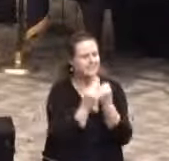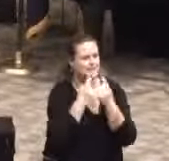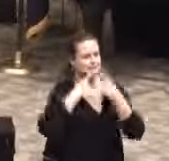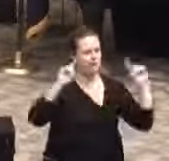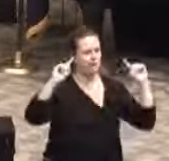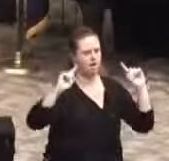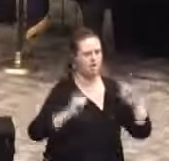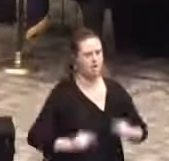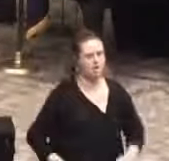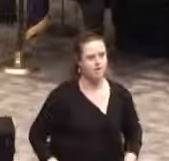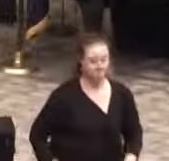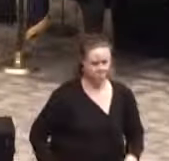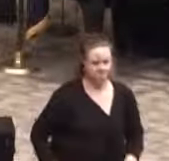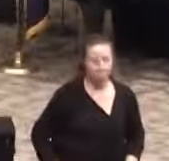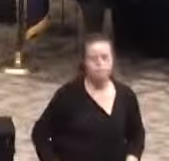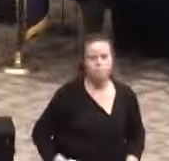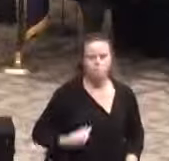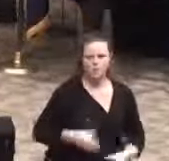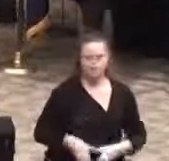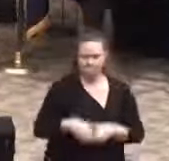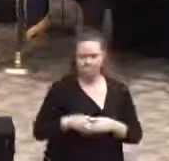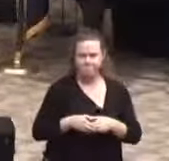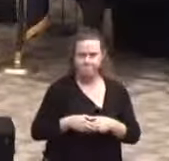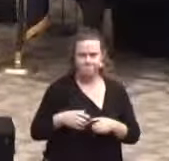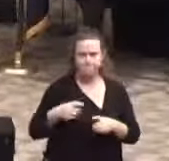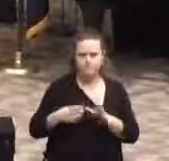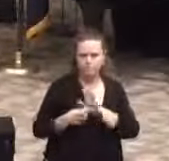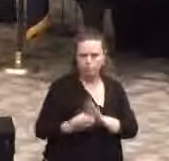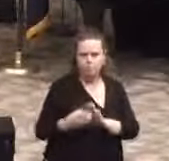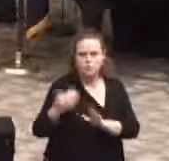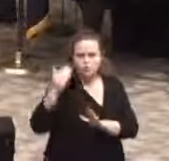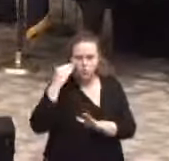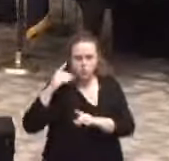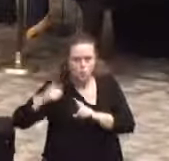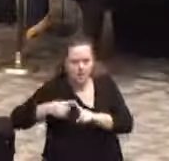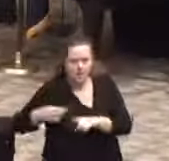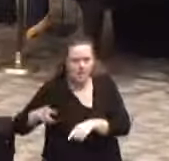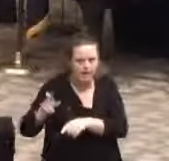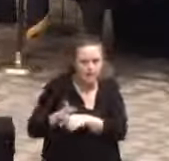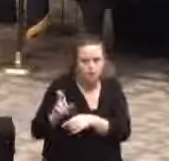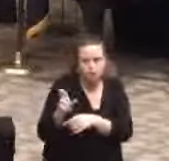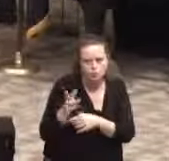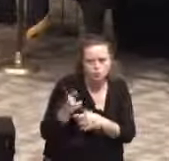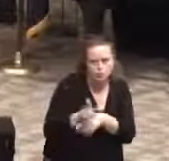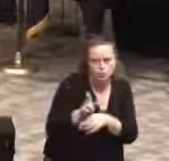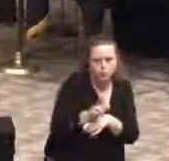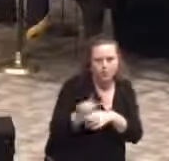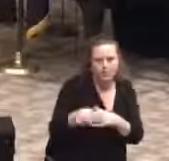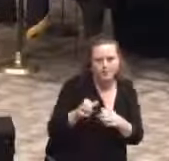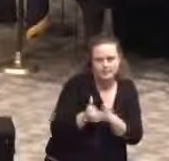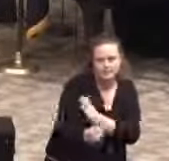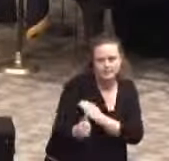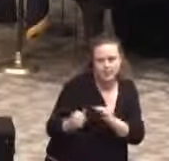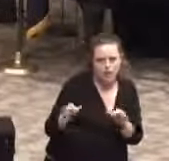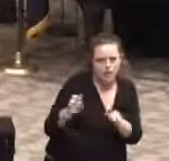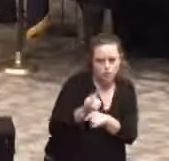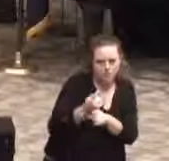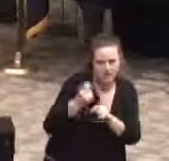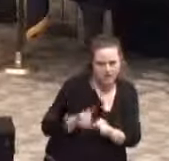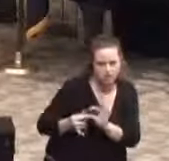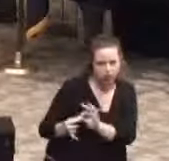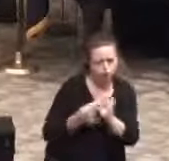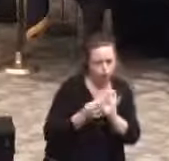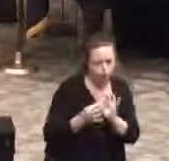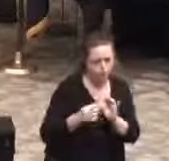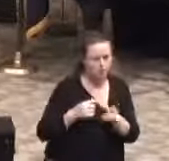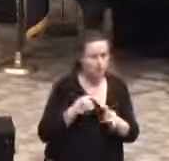We pulled together and demonstrated that we knew when and how to use the skills appropriately. Then came